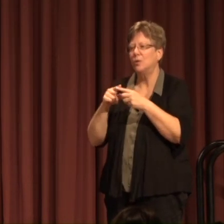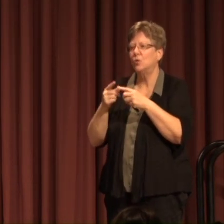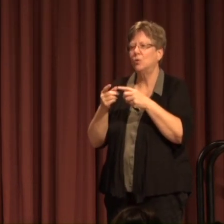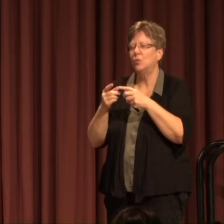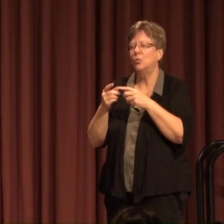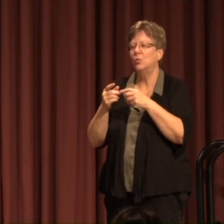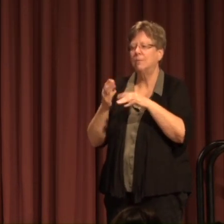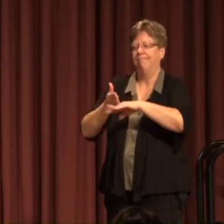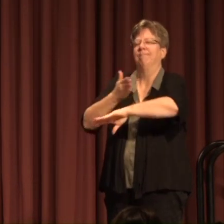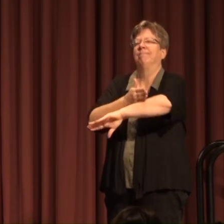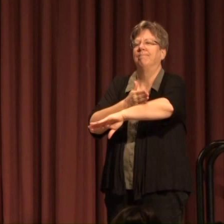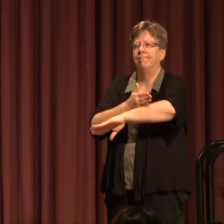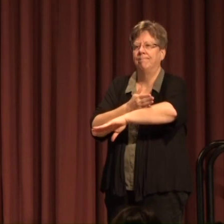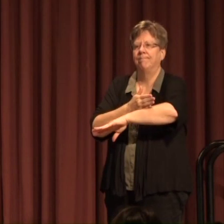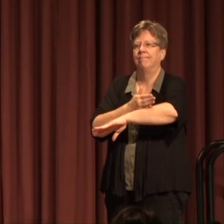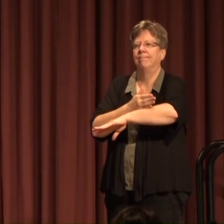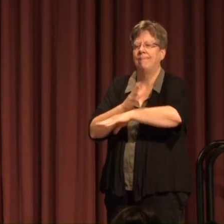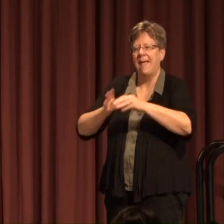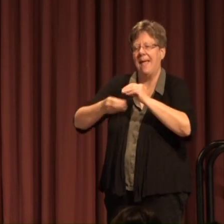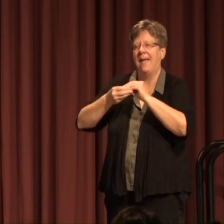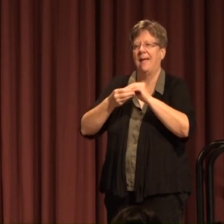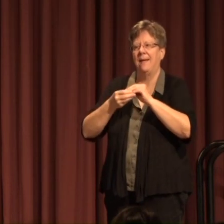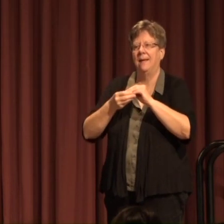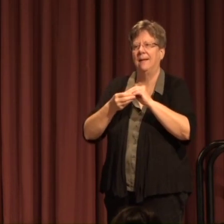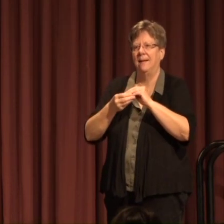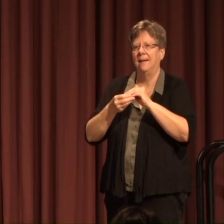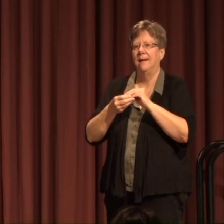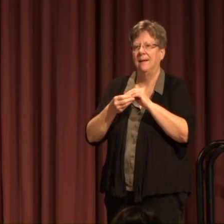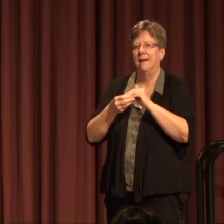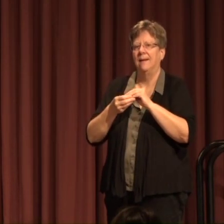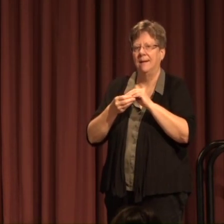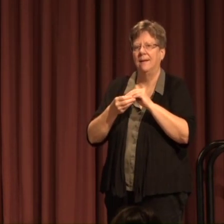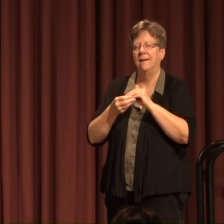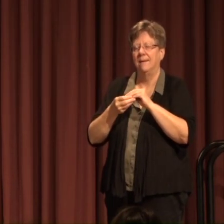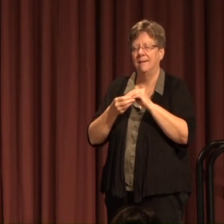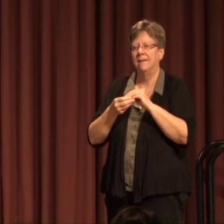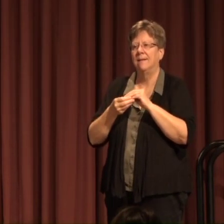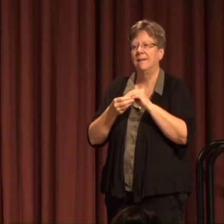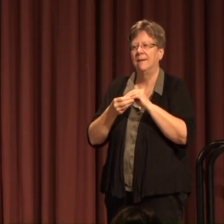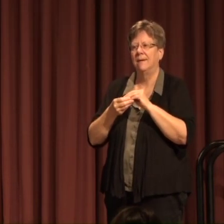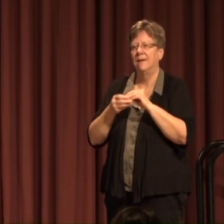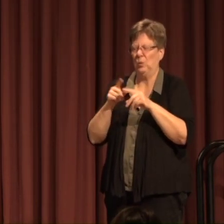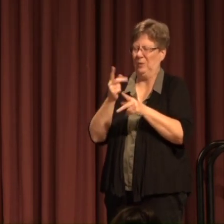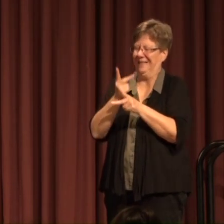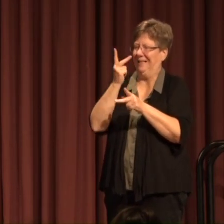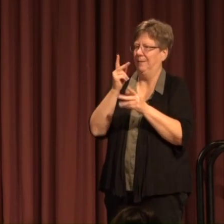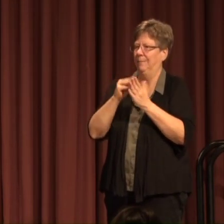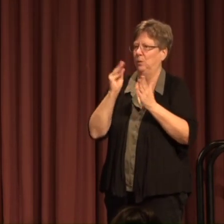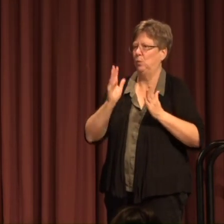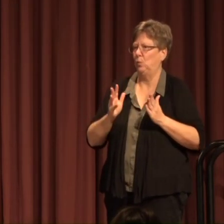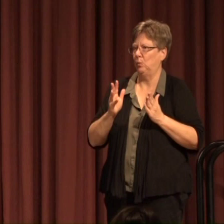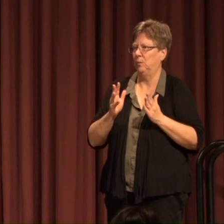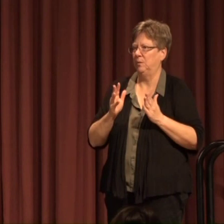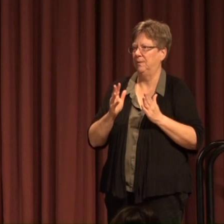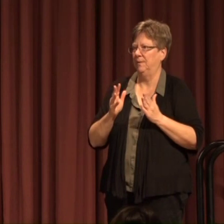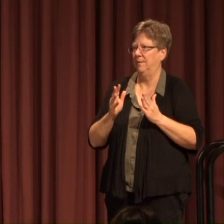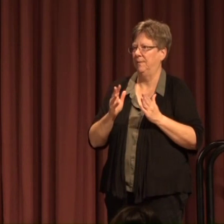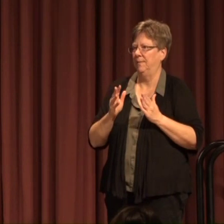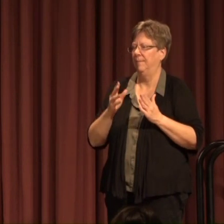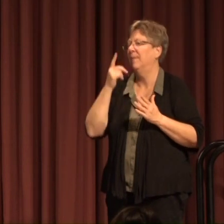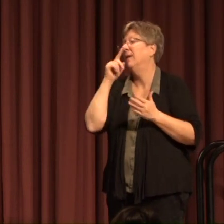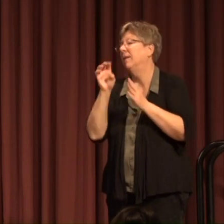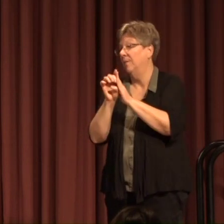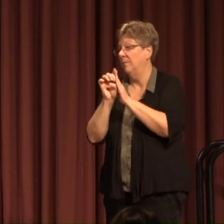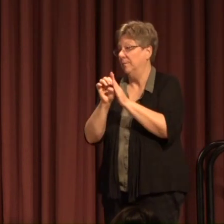on the Best indicators Nationwide Of retaining students For